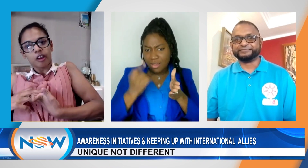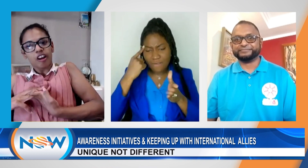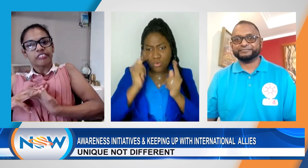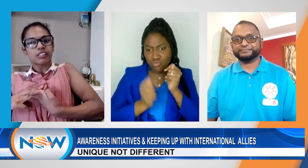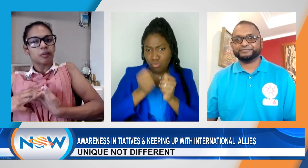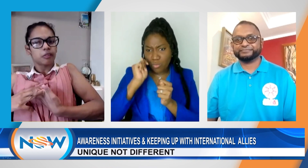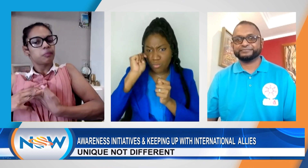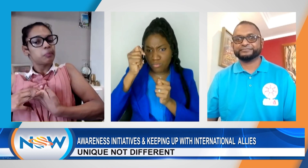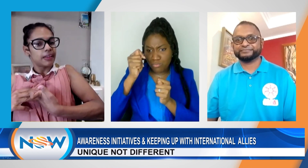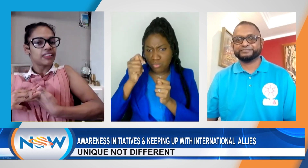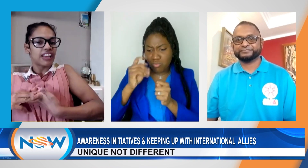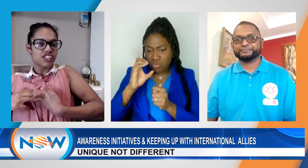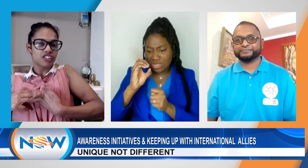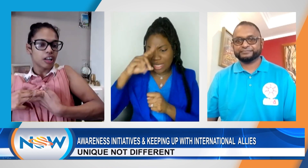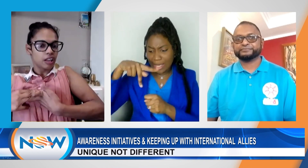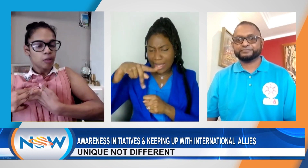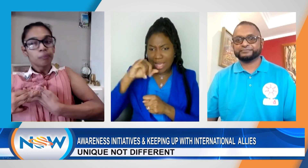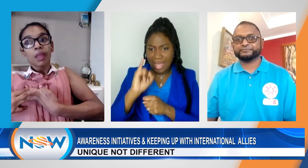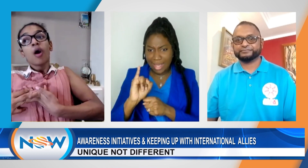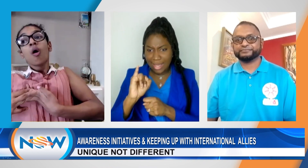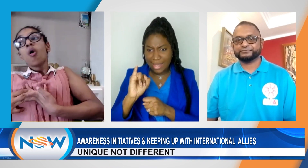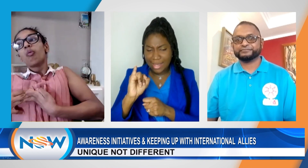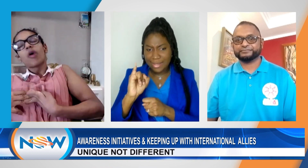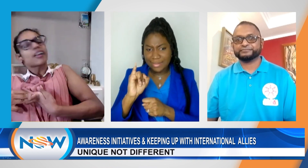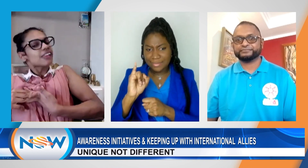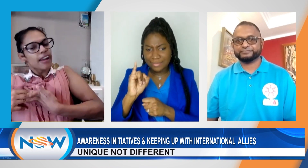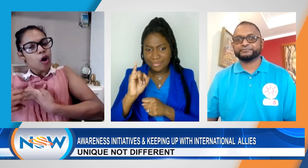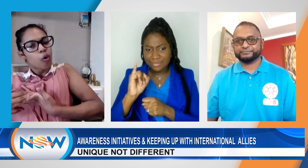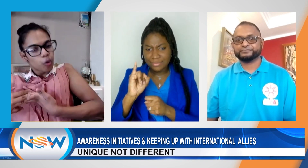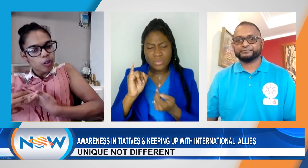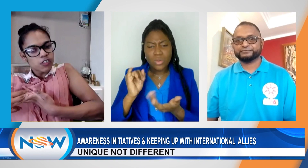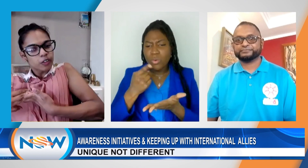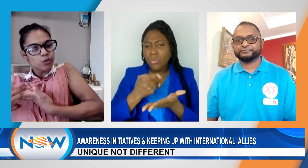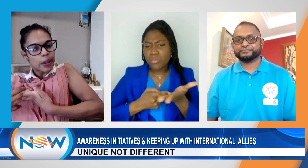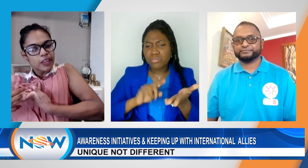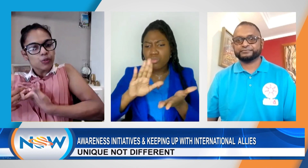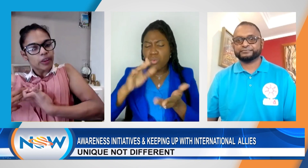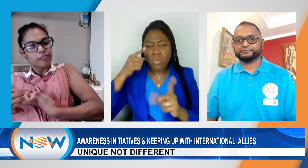of Disabled People International, what are your goals for 2024?